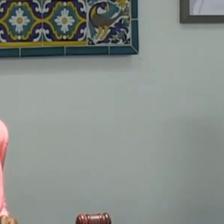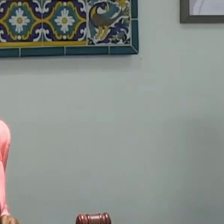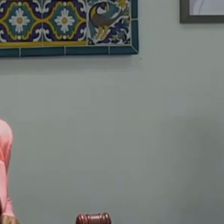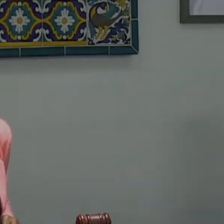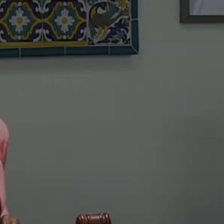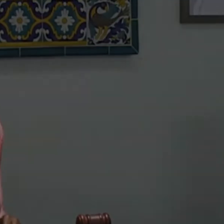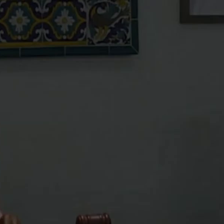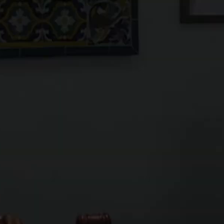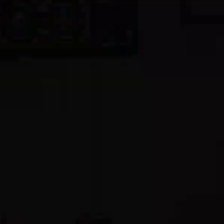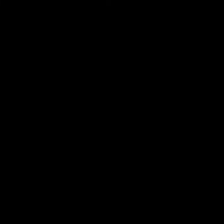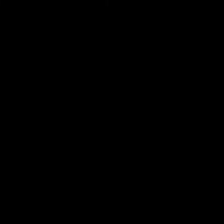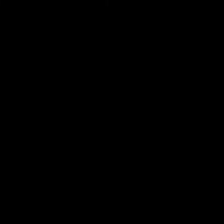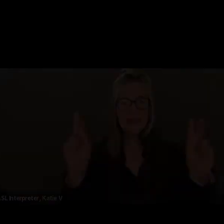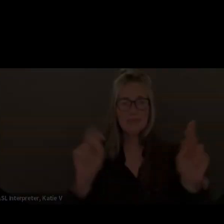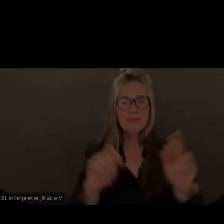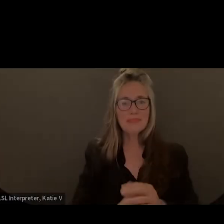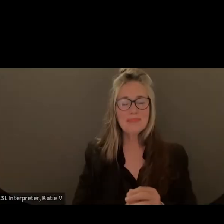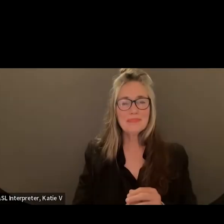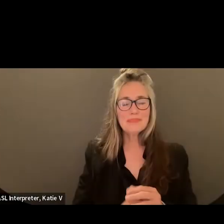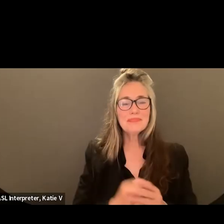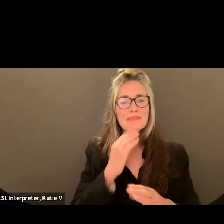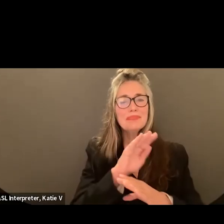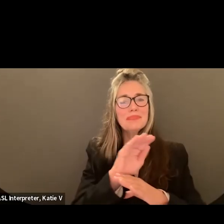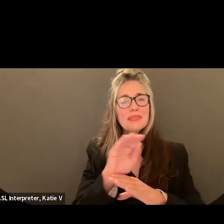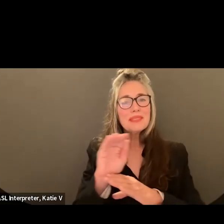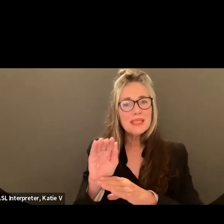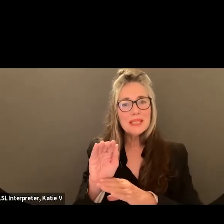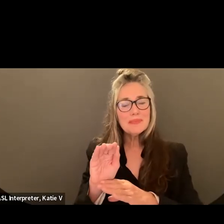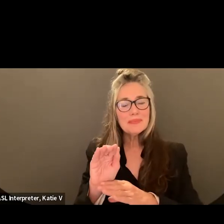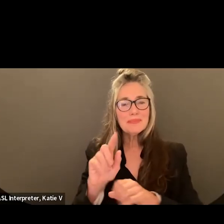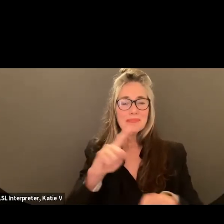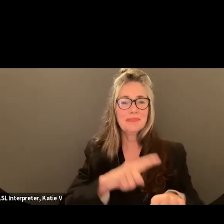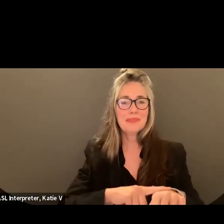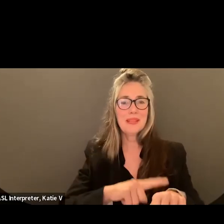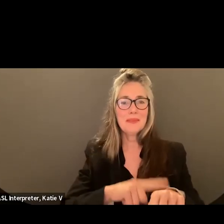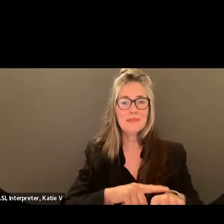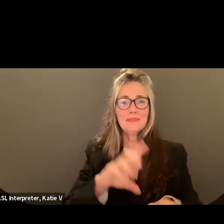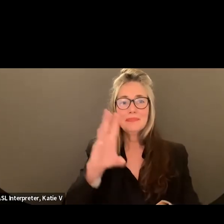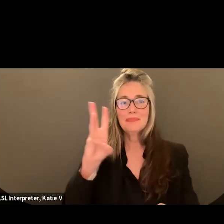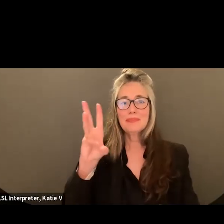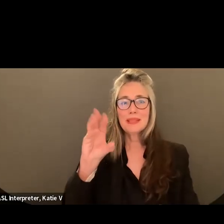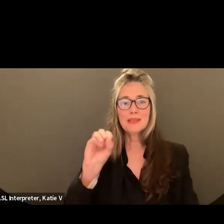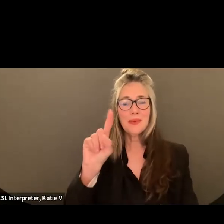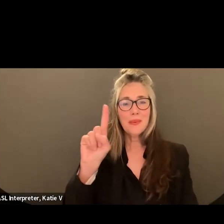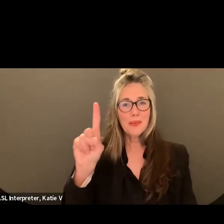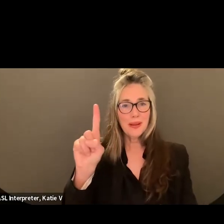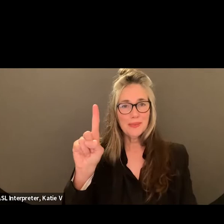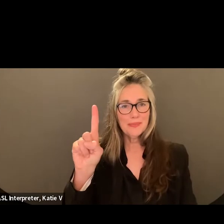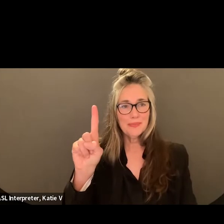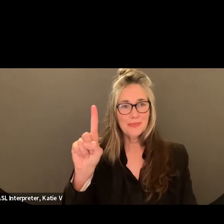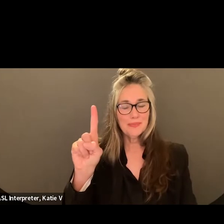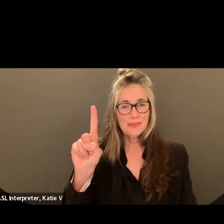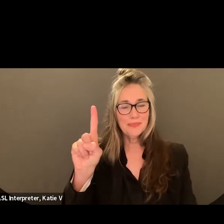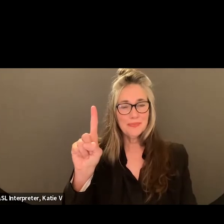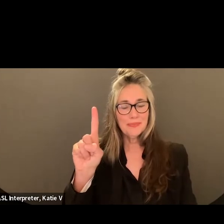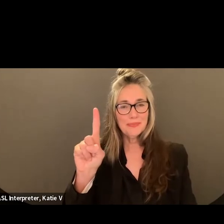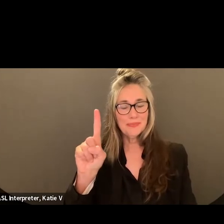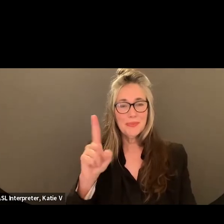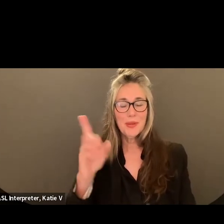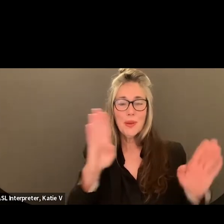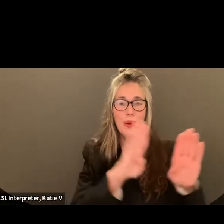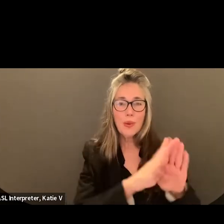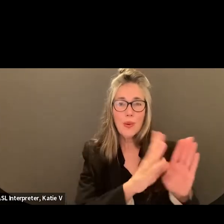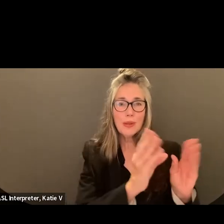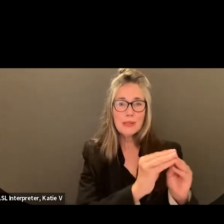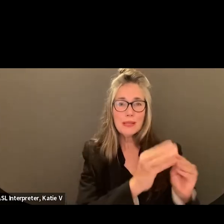3, and 4. Thank you. Good evening. It is 6.01, and we have concluded a closed